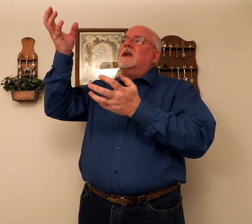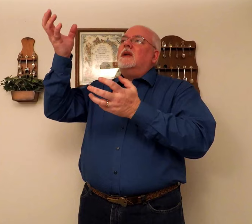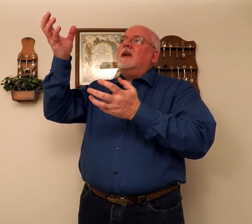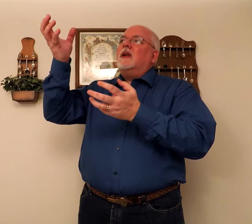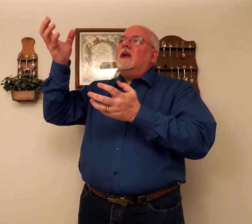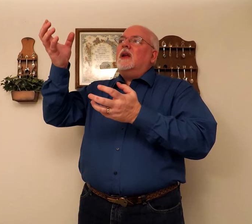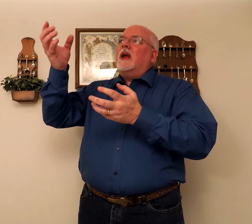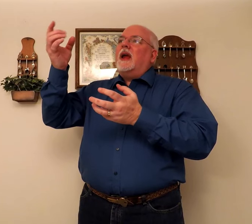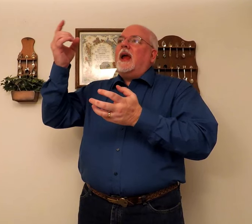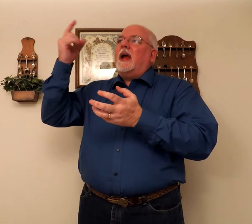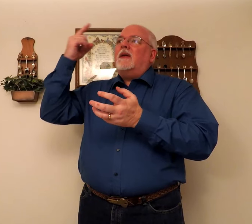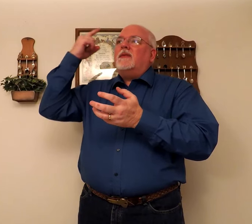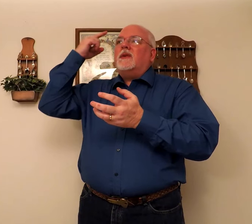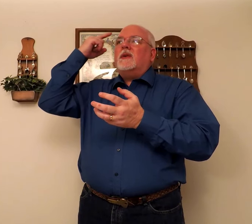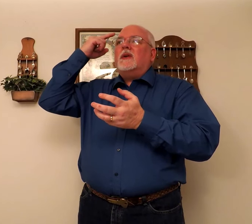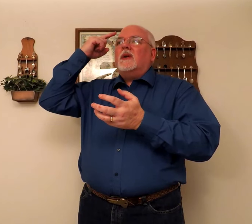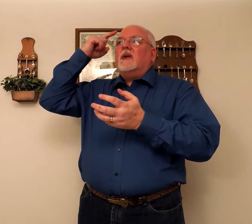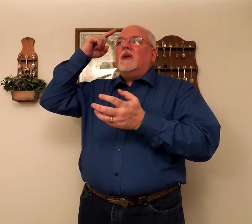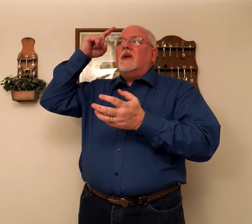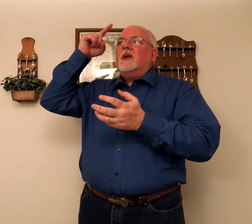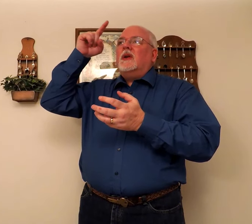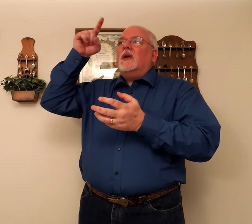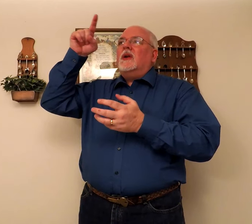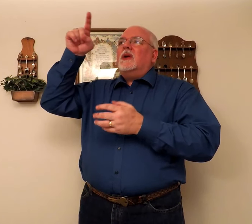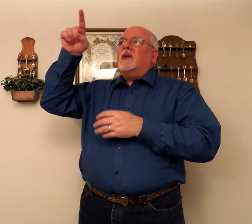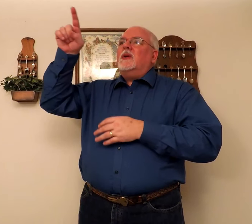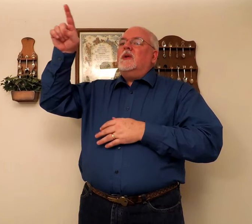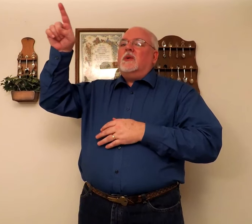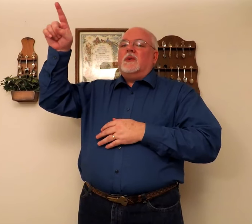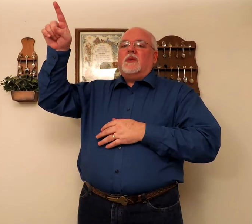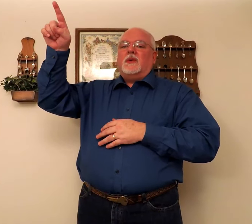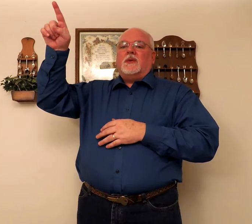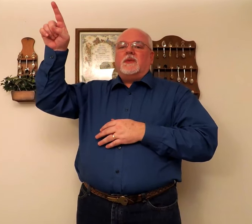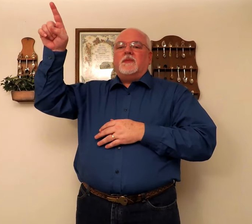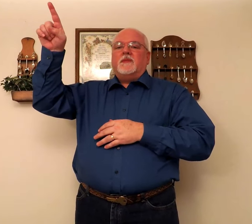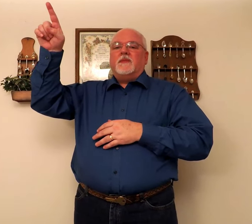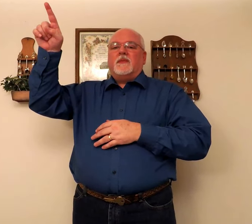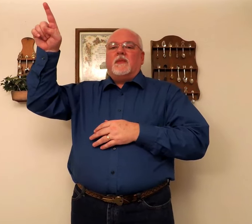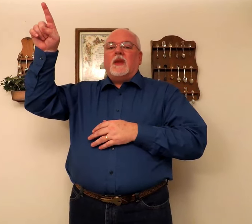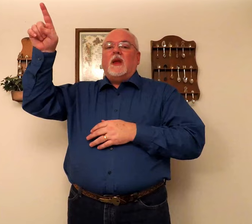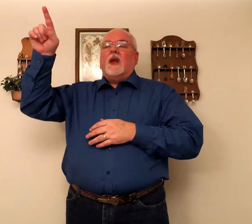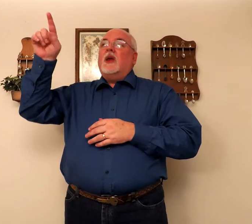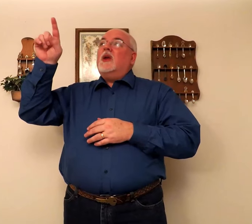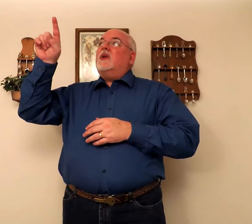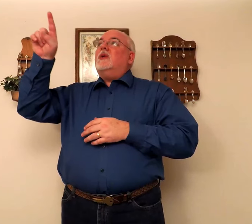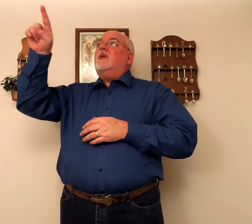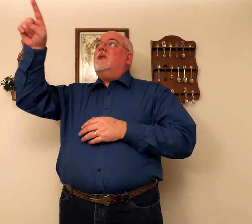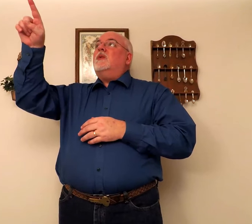after you. You